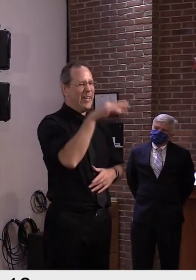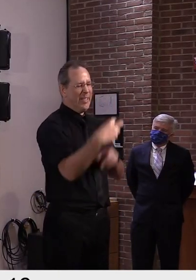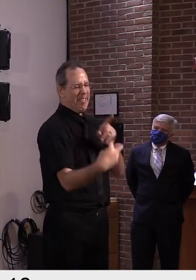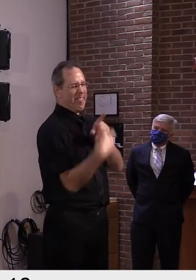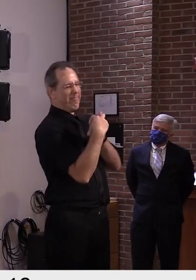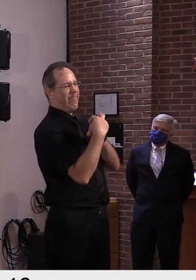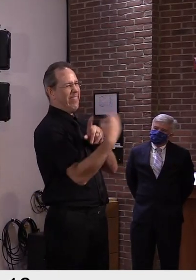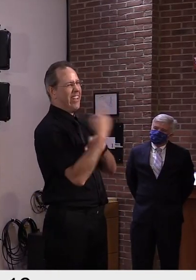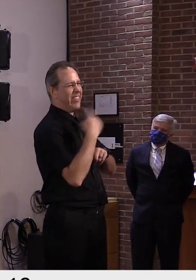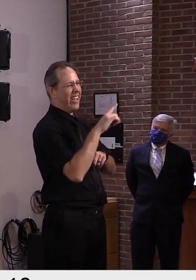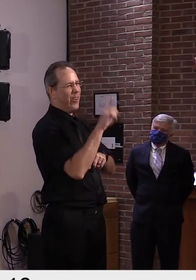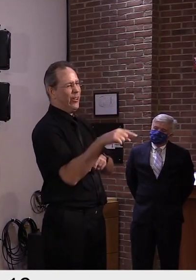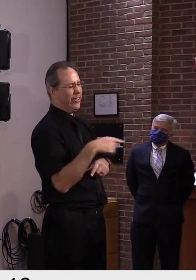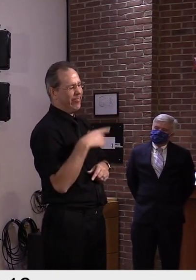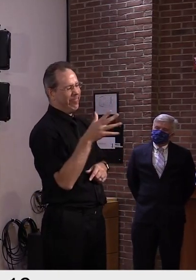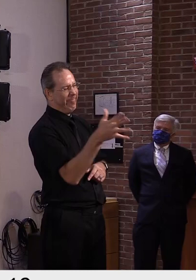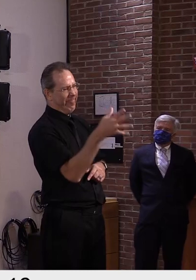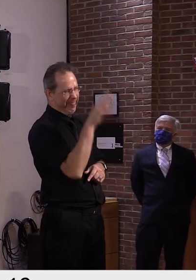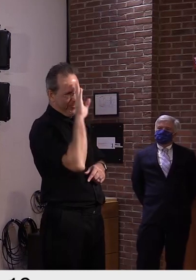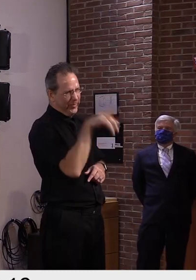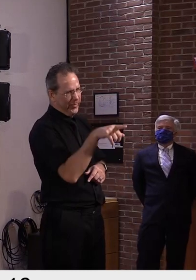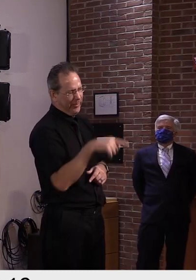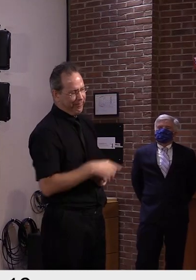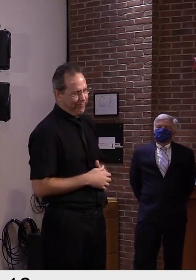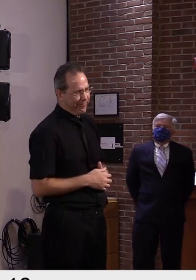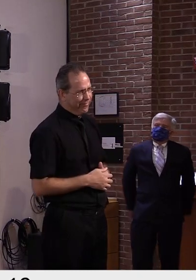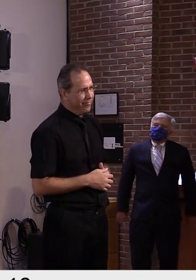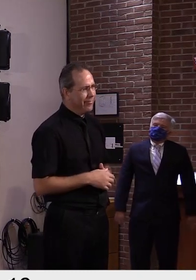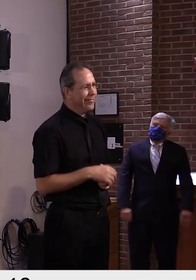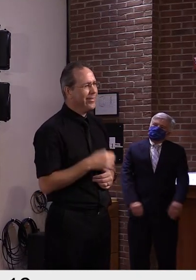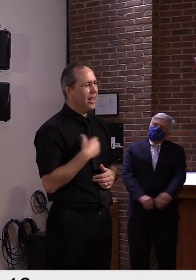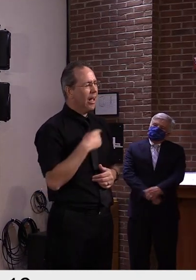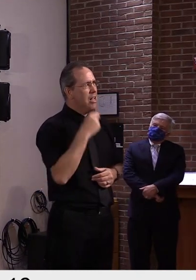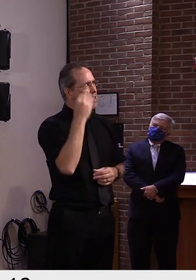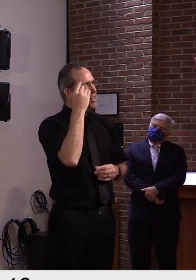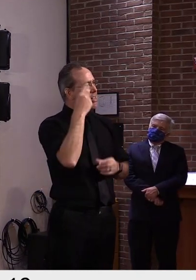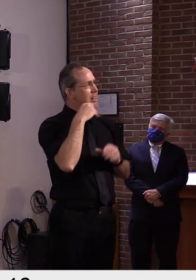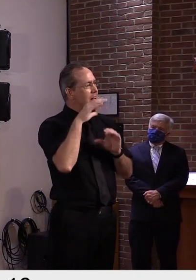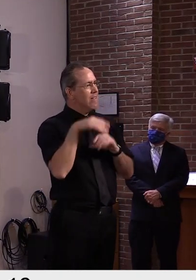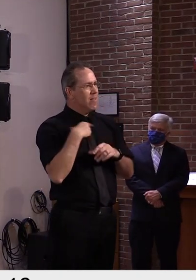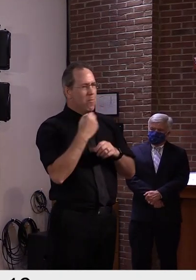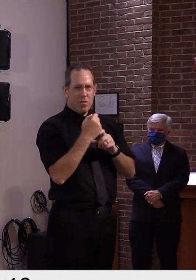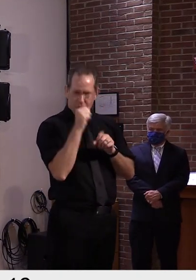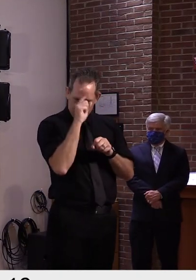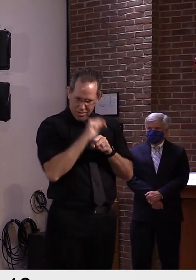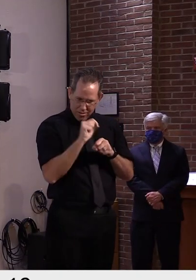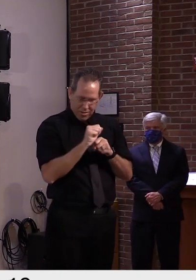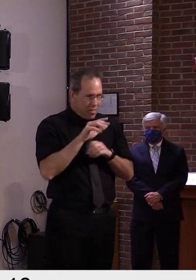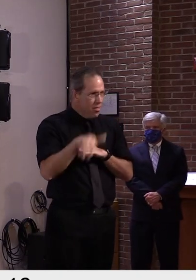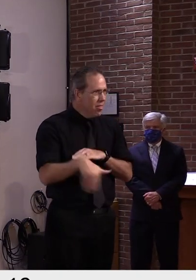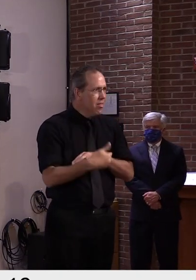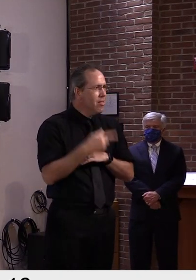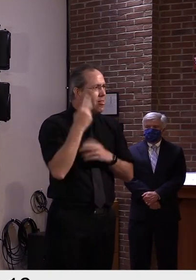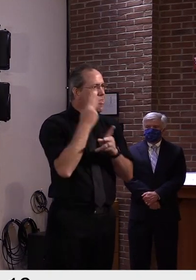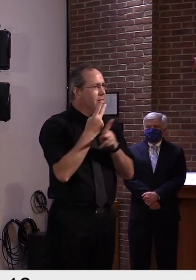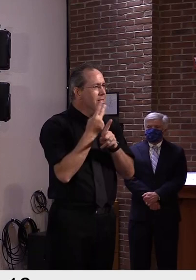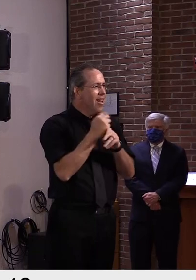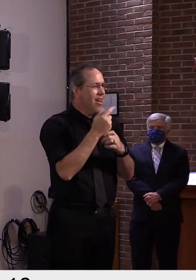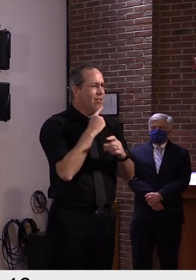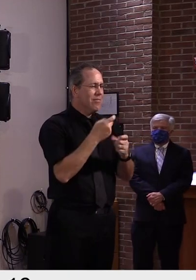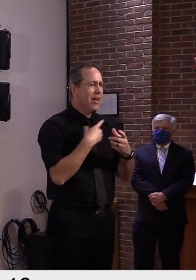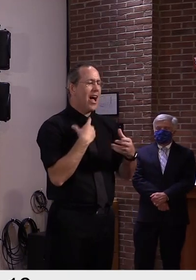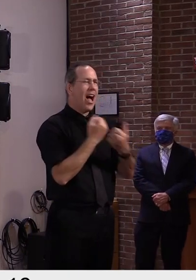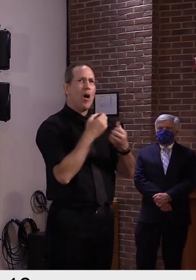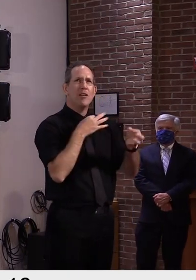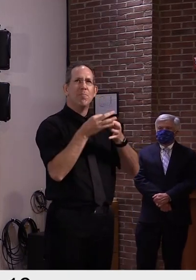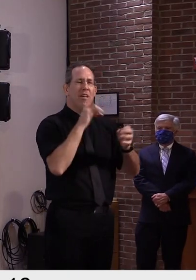team do a little background research for me. So just so everyone out there understands what the New York Times article was trying